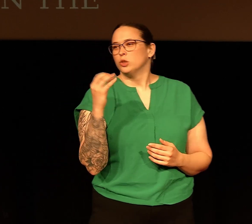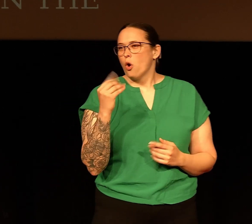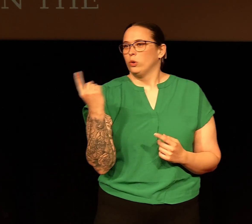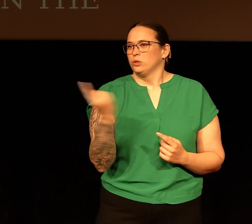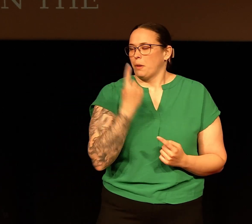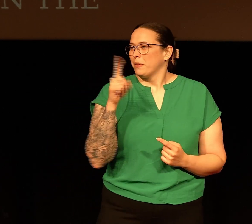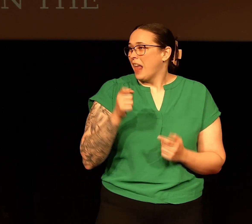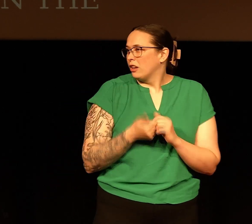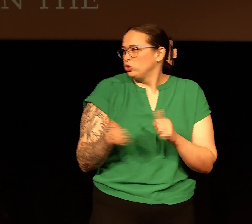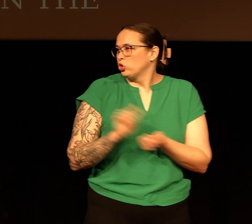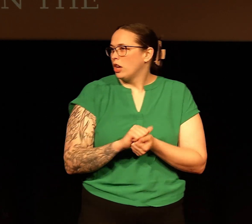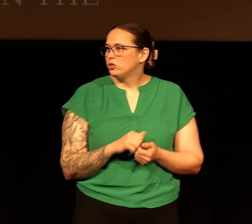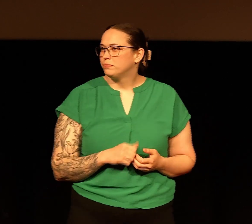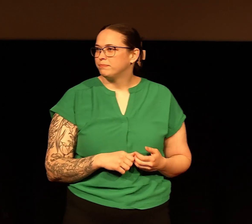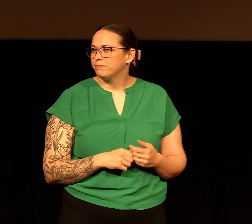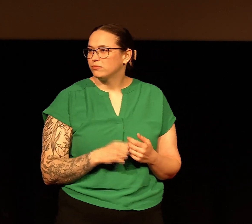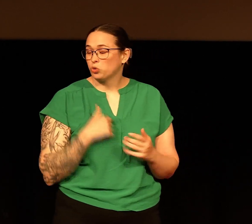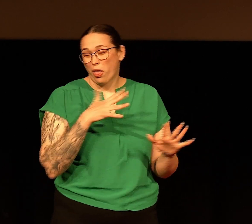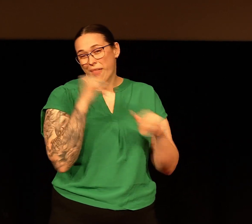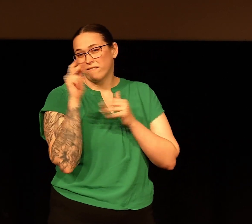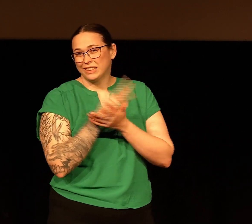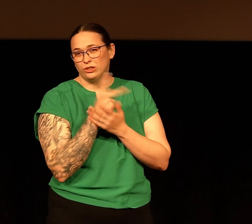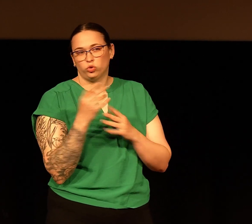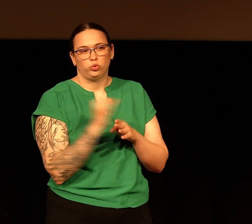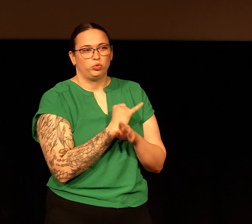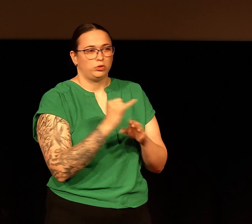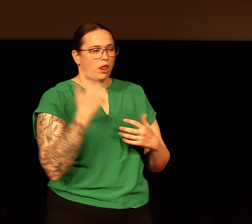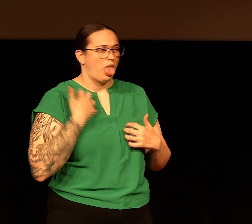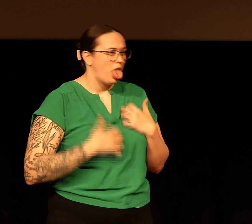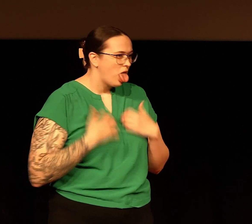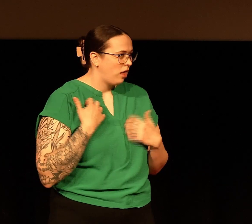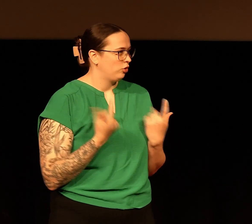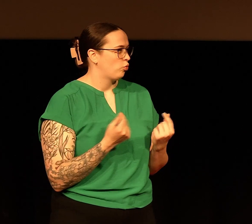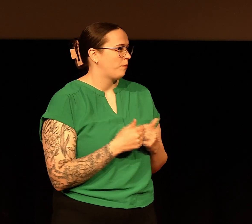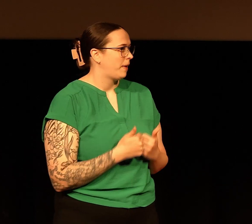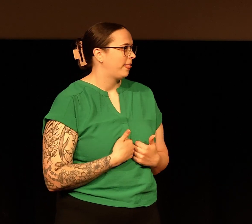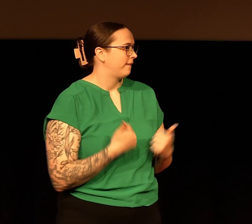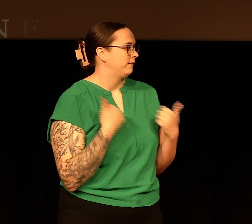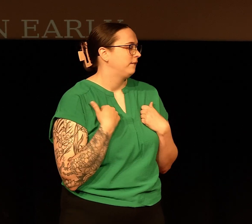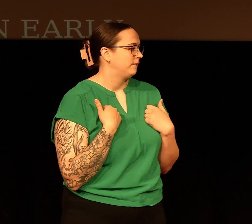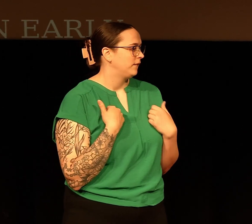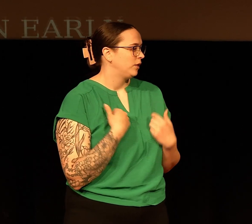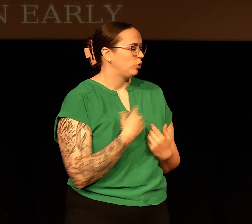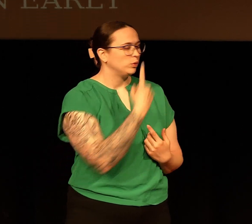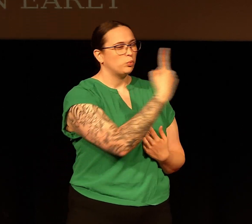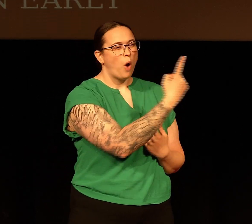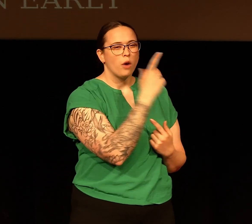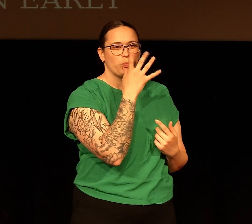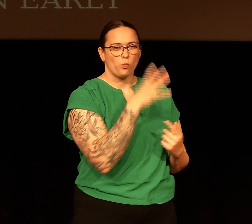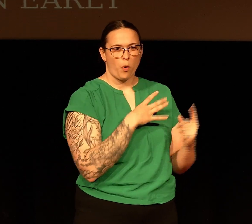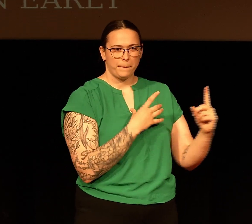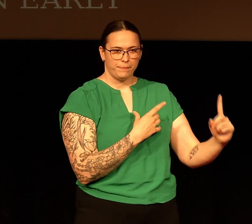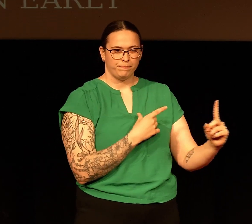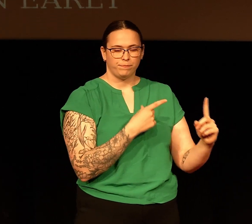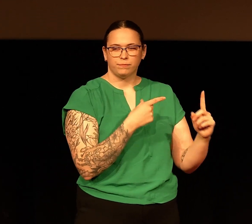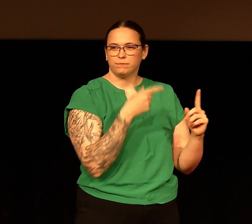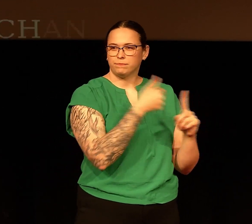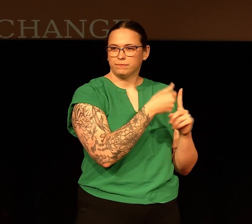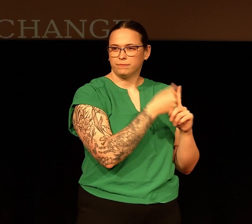So something had to change. I left the kitchen industry, and I was unsure of what to do with my life. And there was a